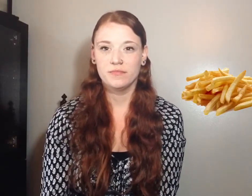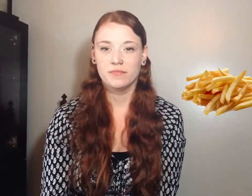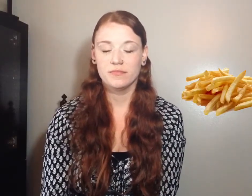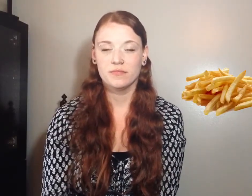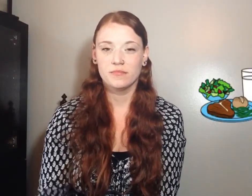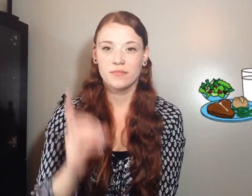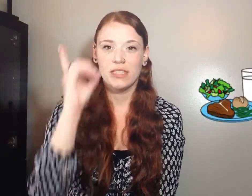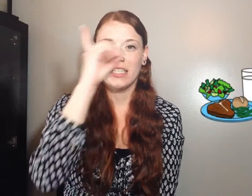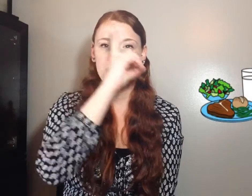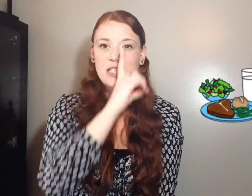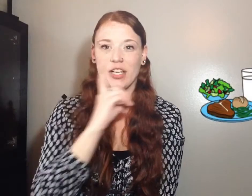Dinner.